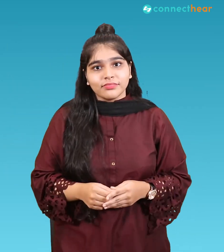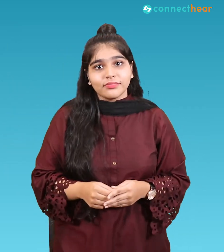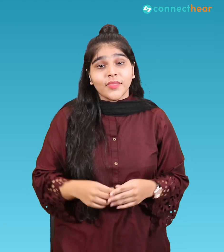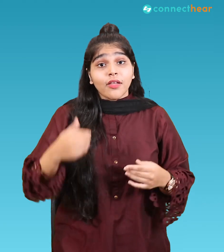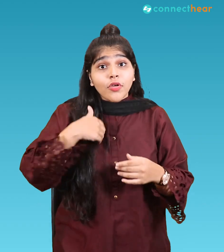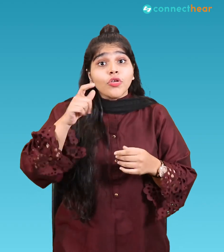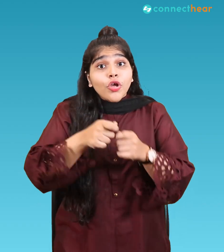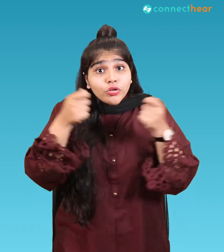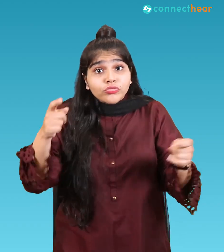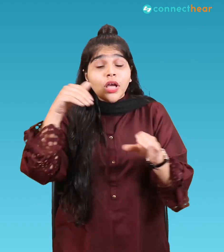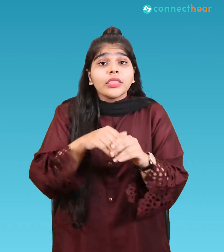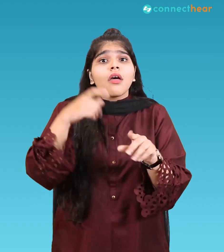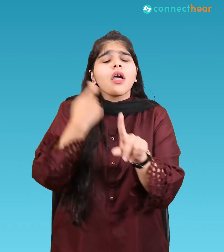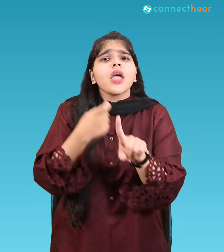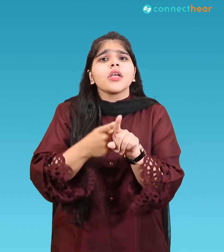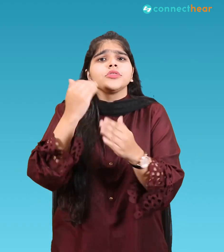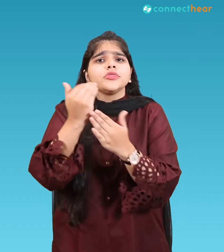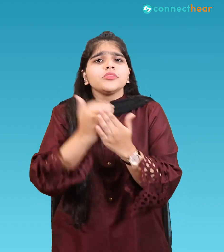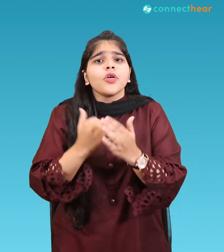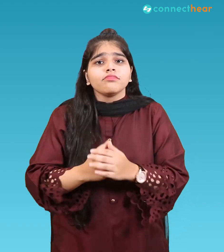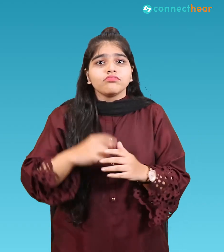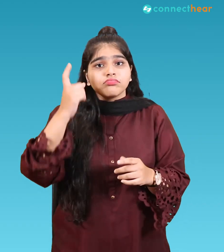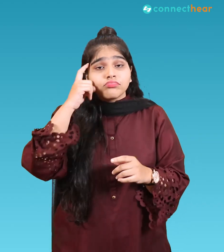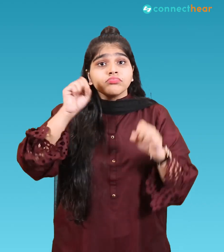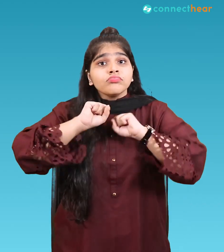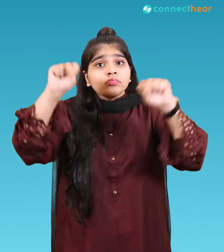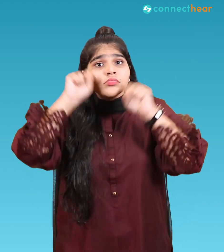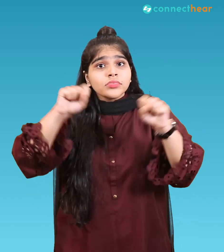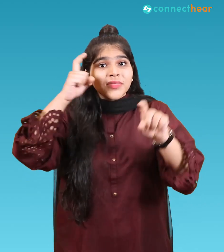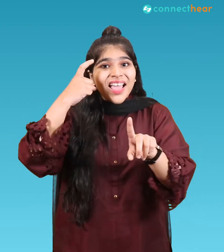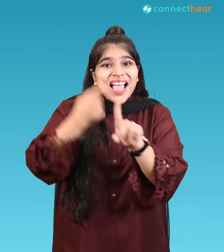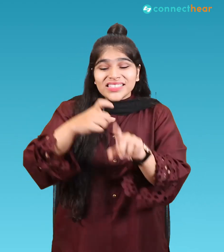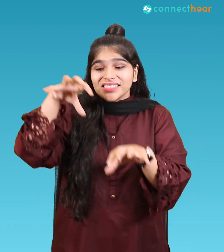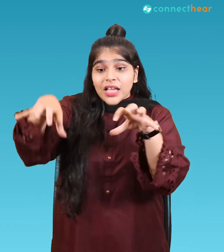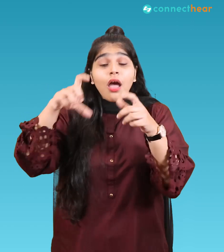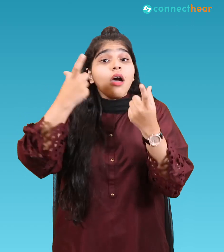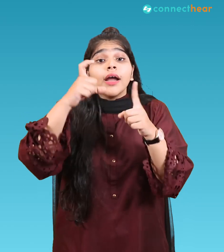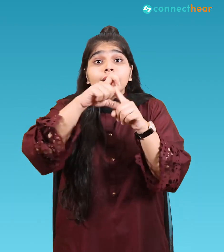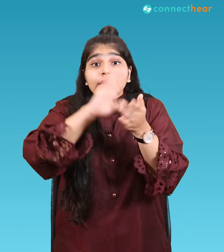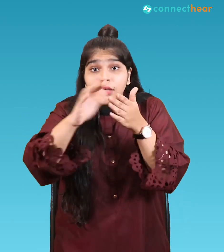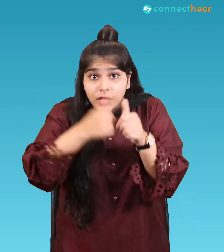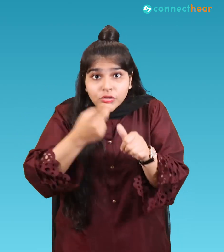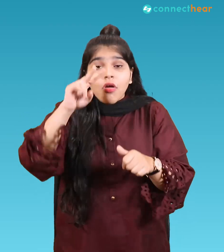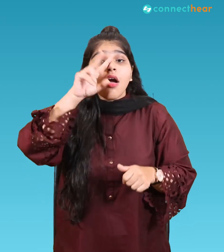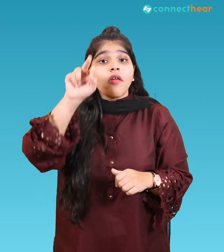some news coming from Karachi now residents protest as Karachi's DHA Clifton remain waterlogged powerless